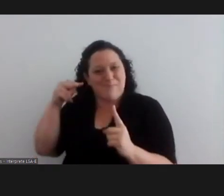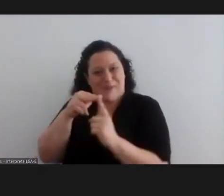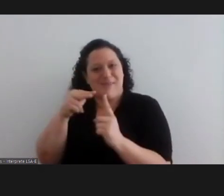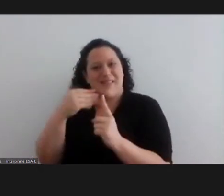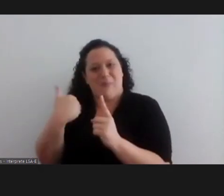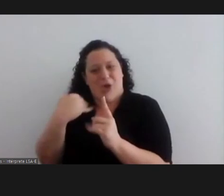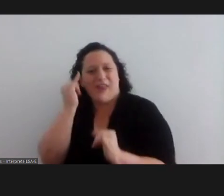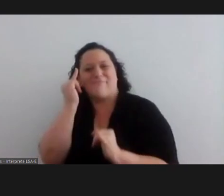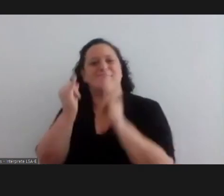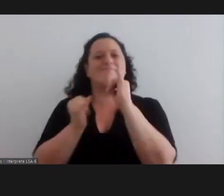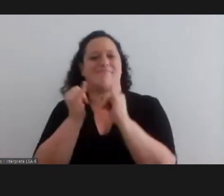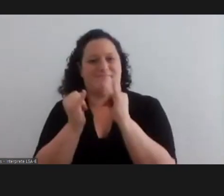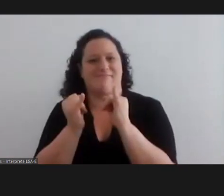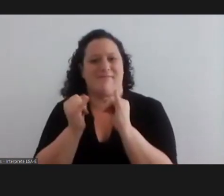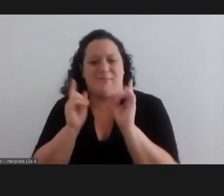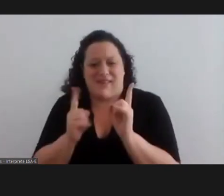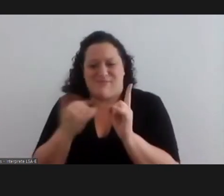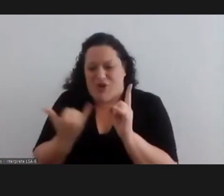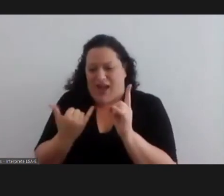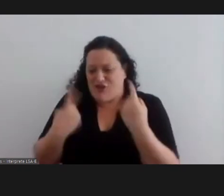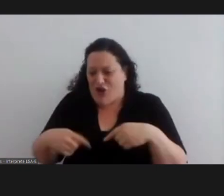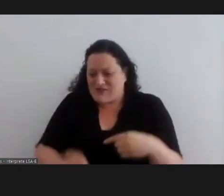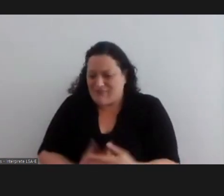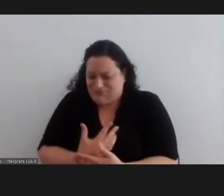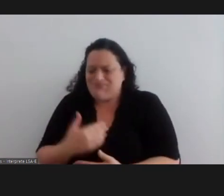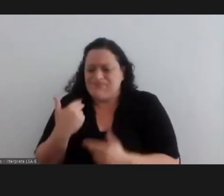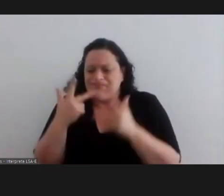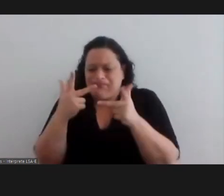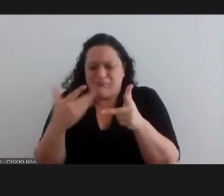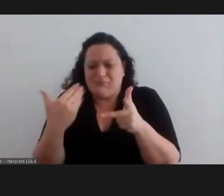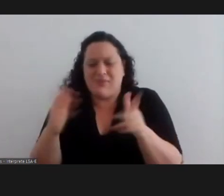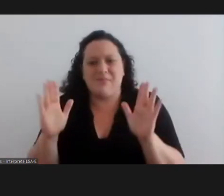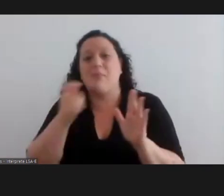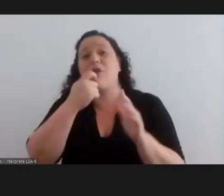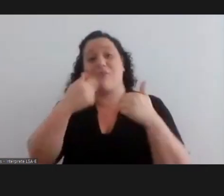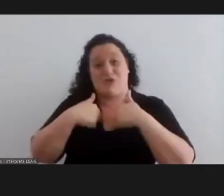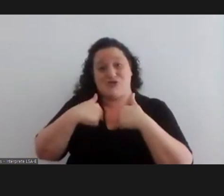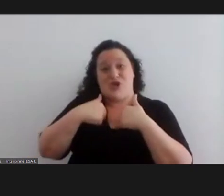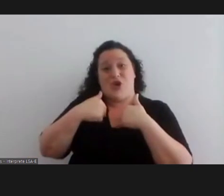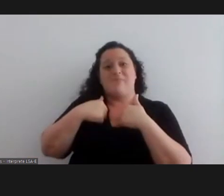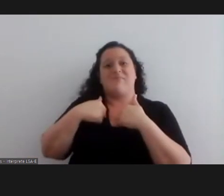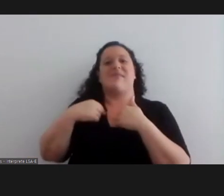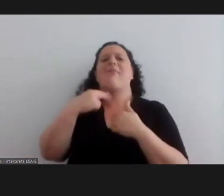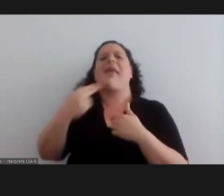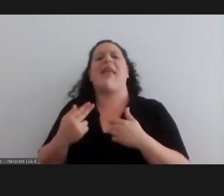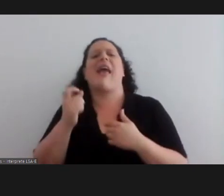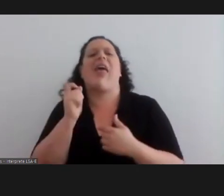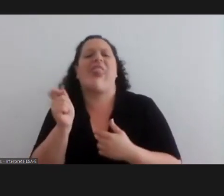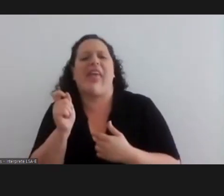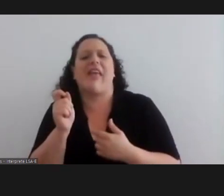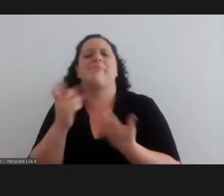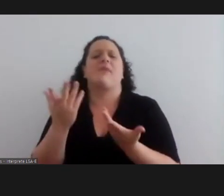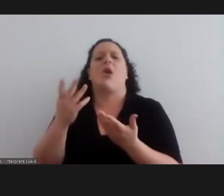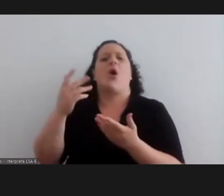to tell what we want to say with our own perspective and i am the